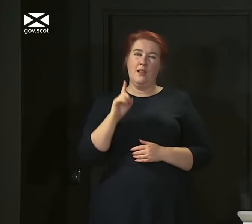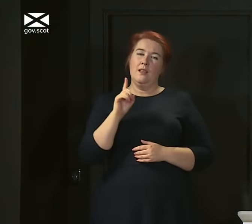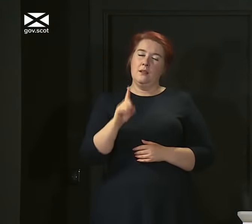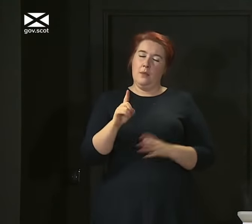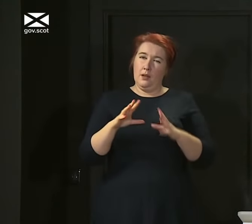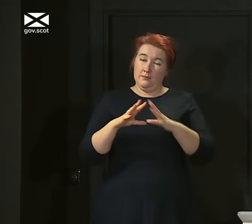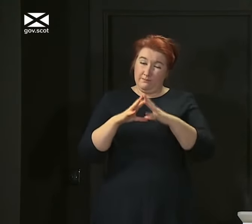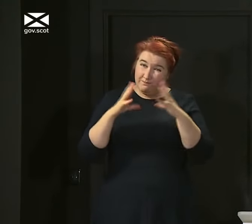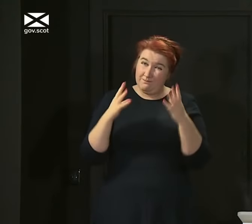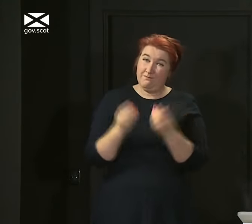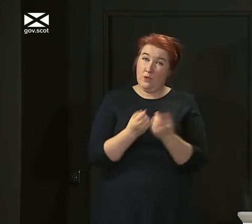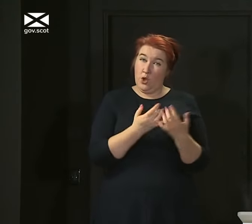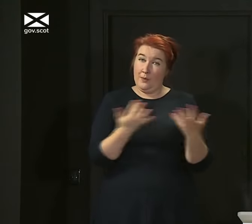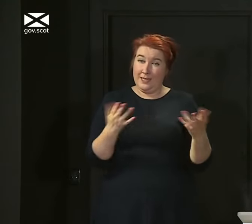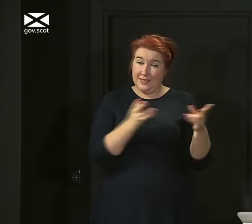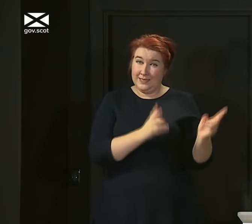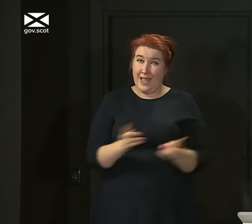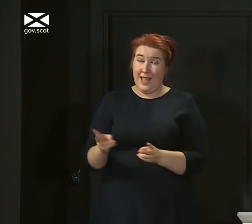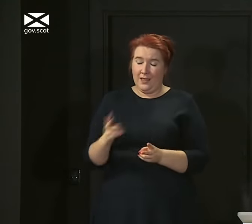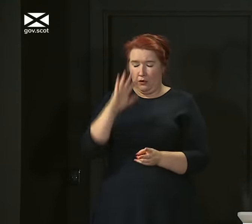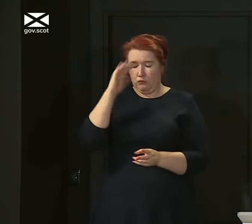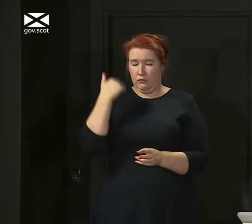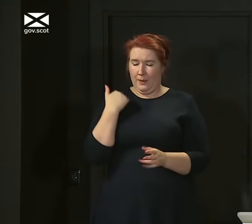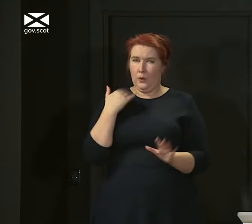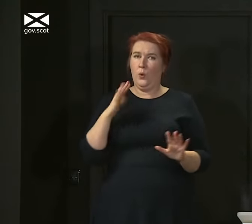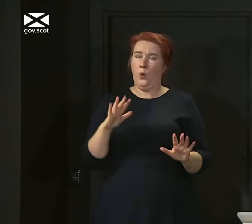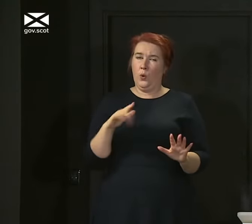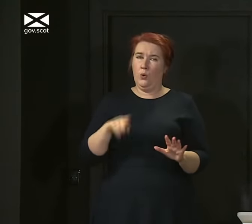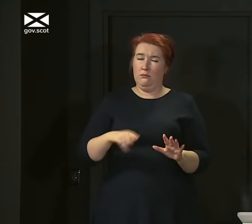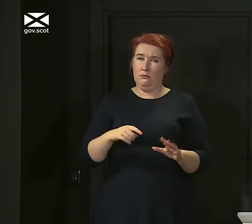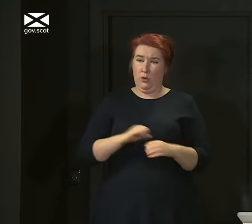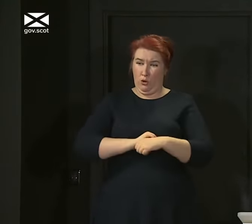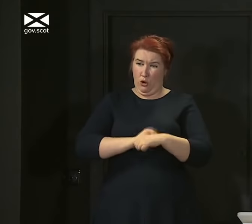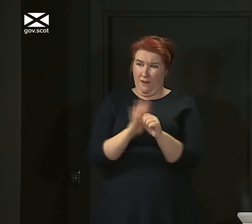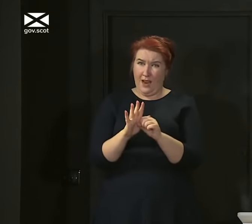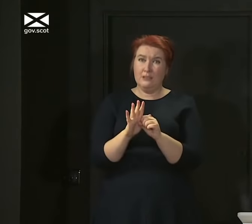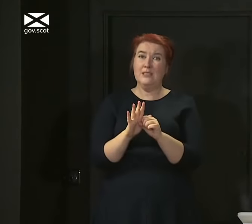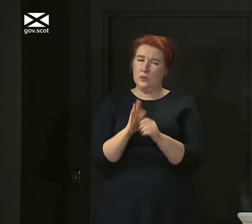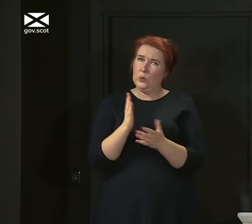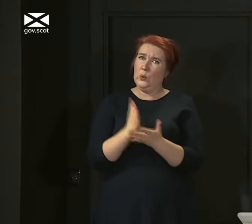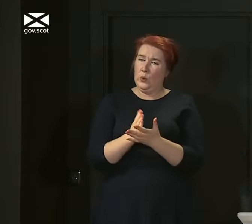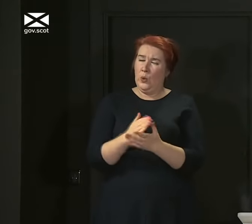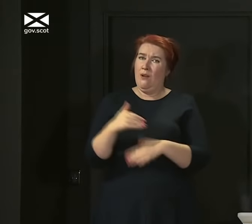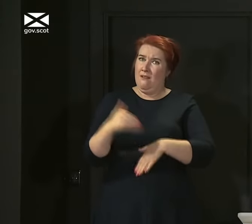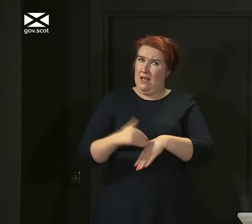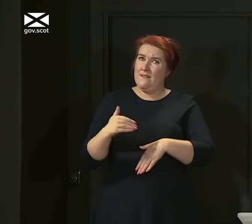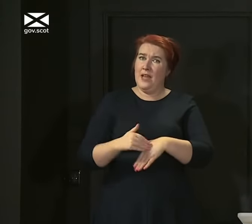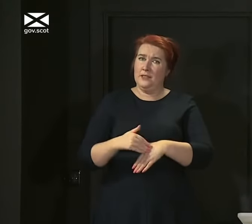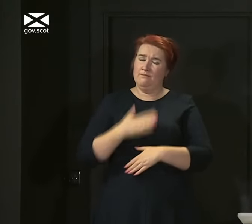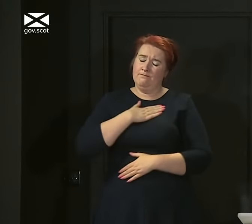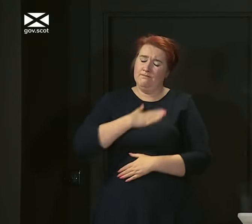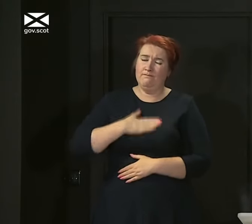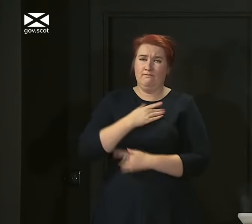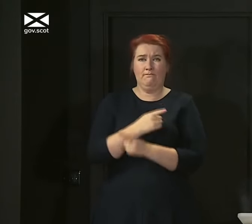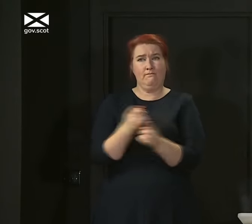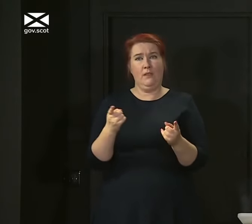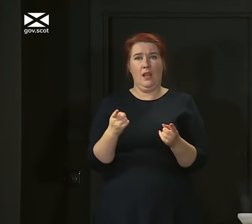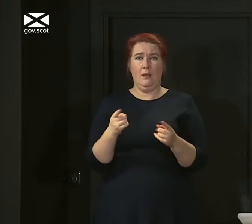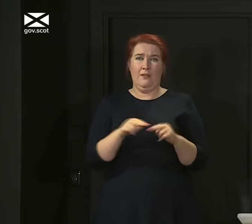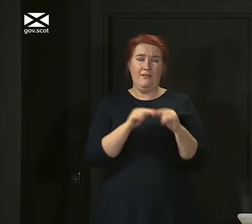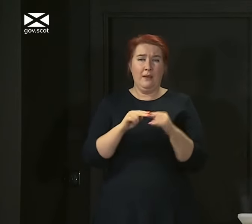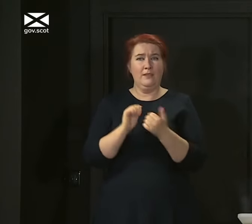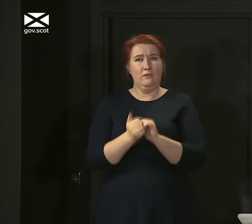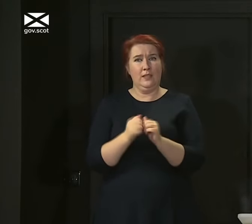deaths is a reminder of the impact of this virus. And I want to say my condolences again to everyone who is grieving the loss of a loved one.